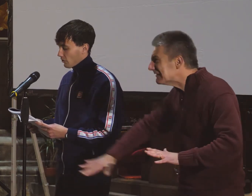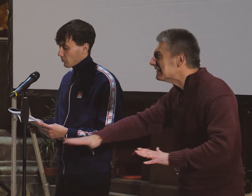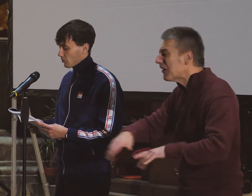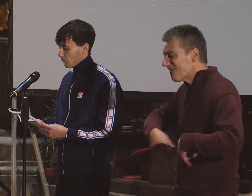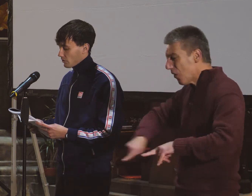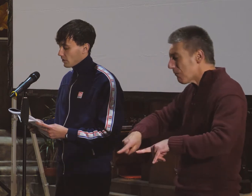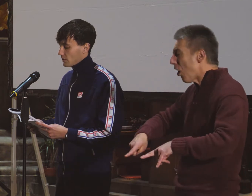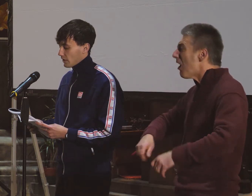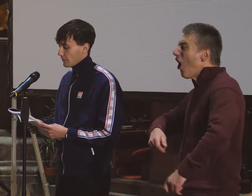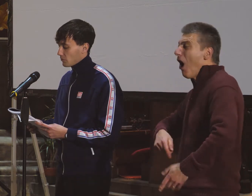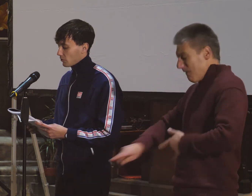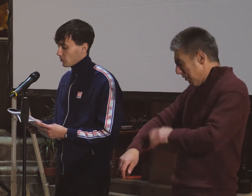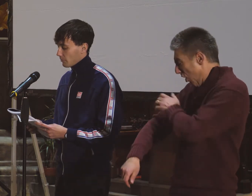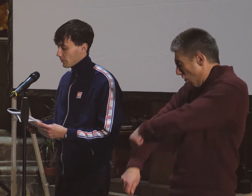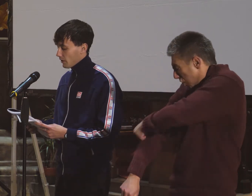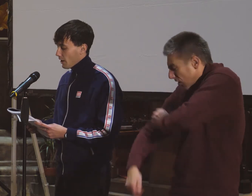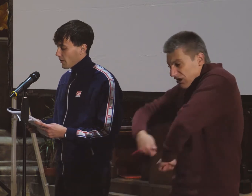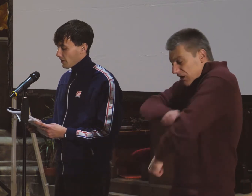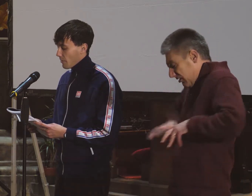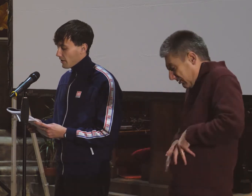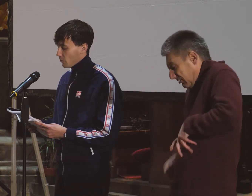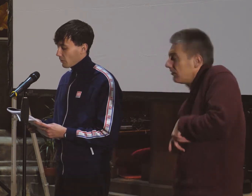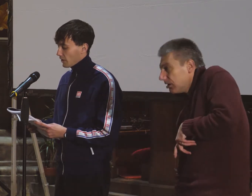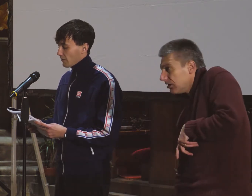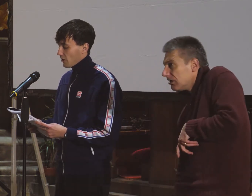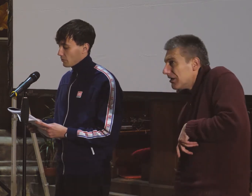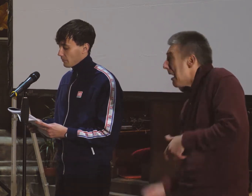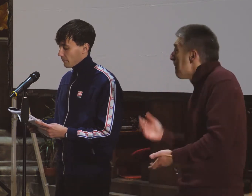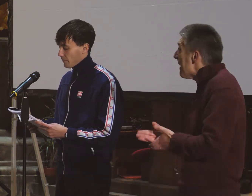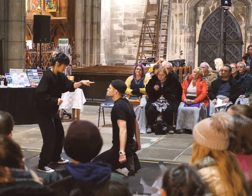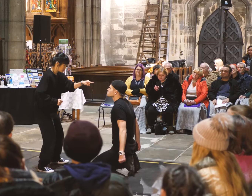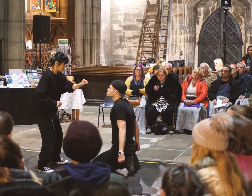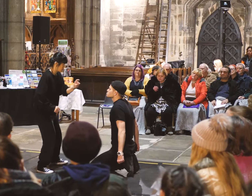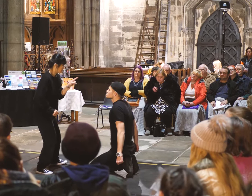my shirt untucked and sleeves rolled on, then you may as well believe her.